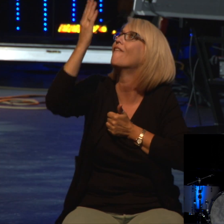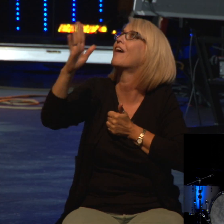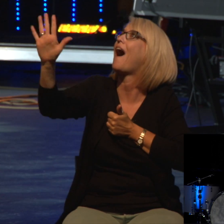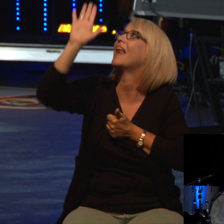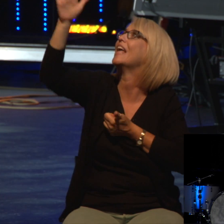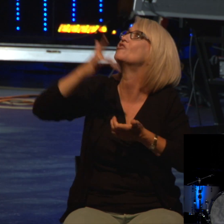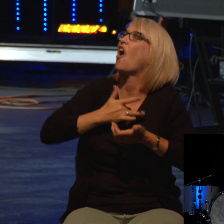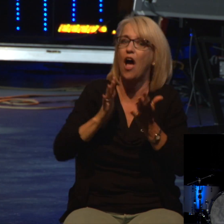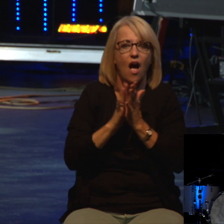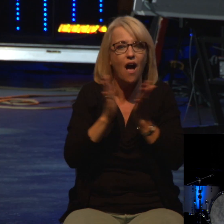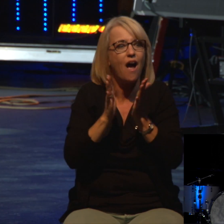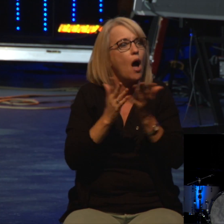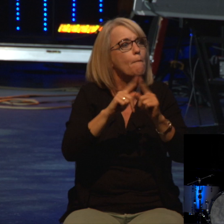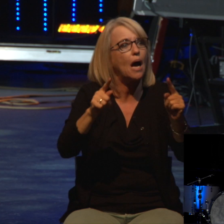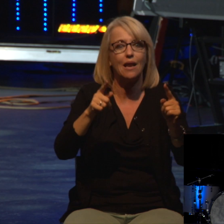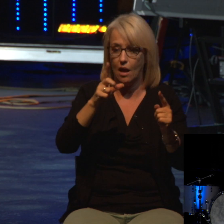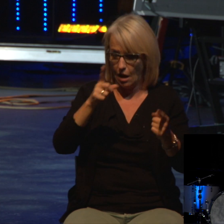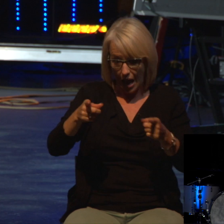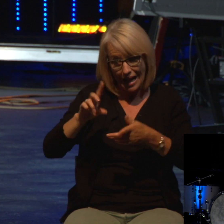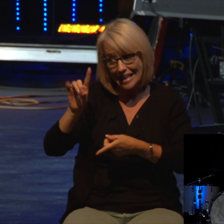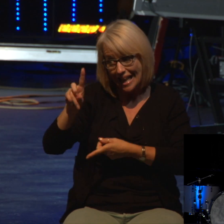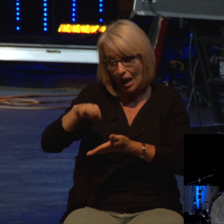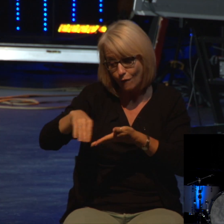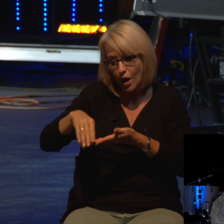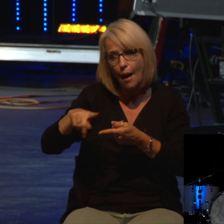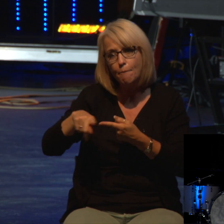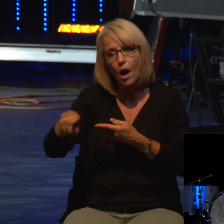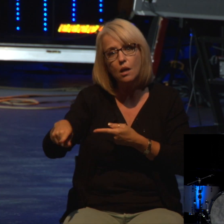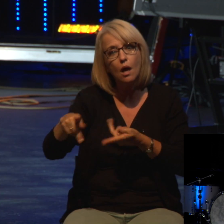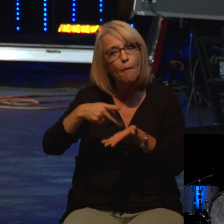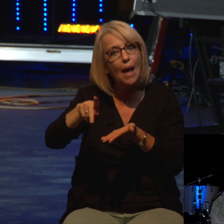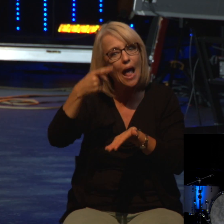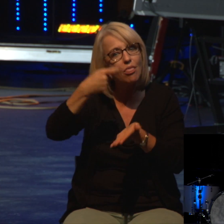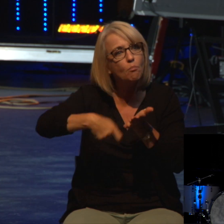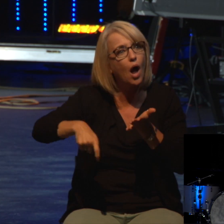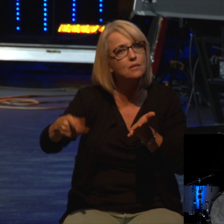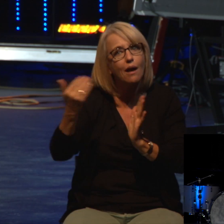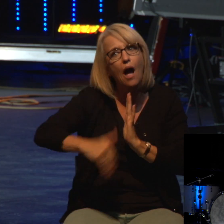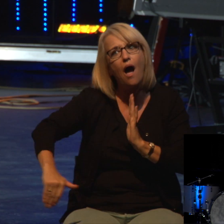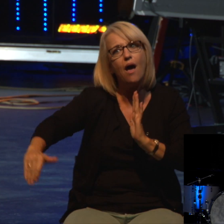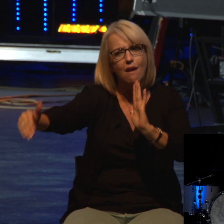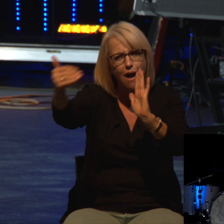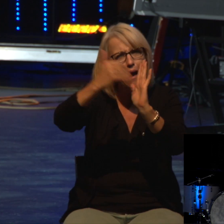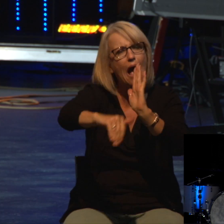but in his lifetime, he still had to pay the price. Tragedy after tragedy in his life.